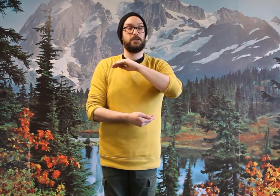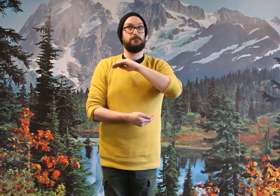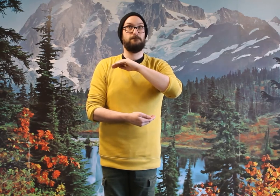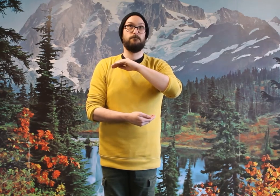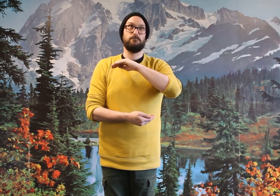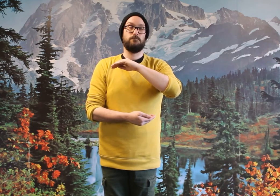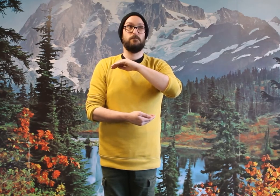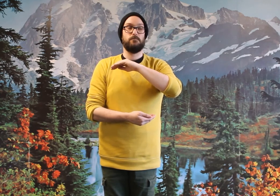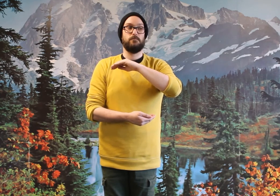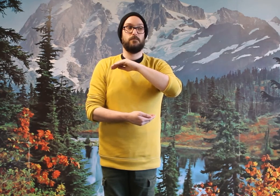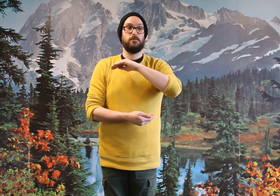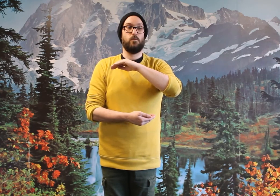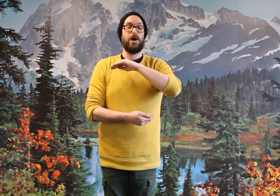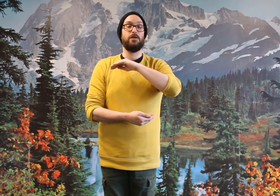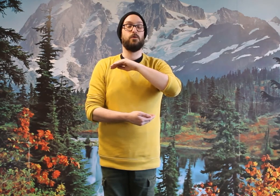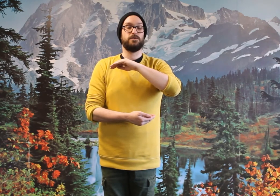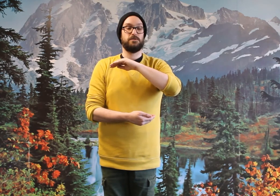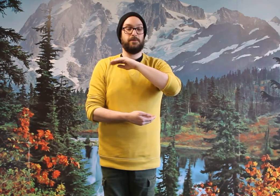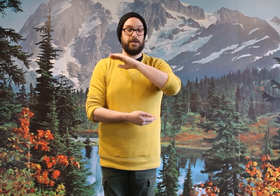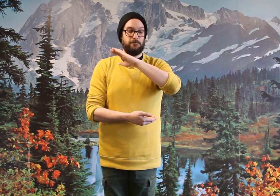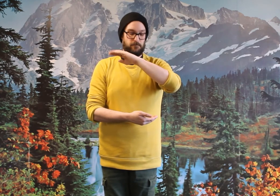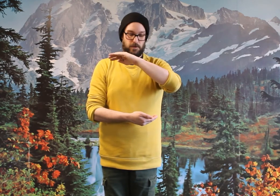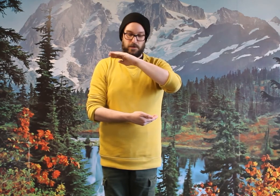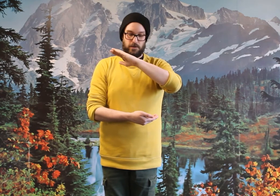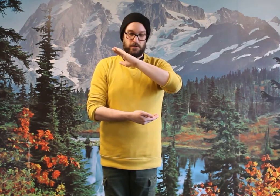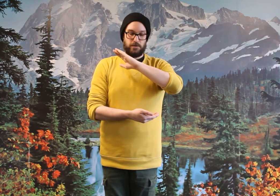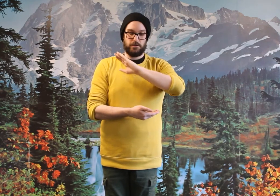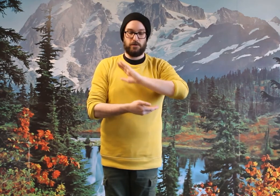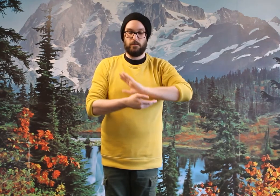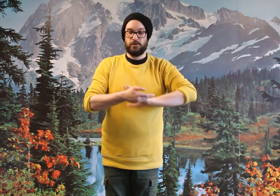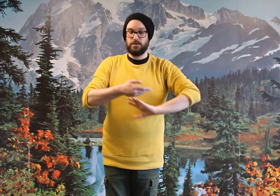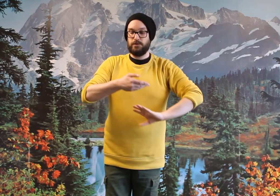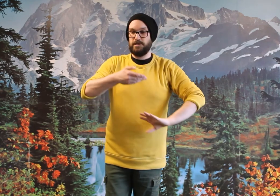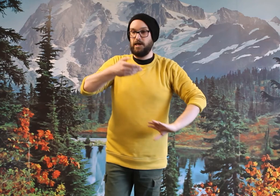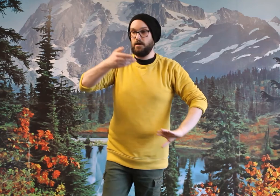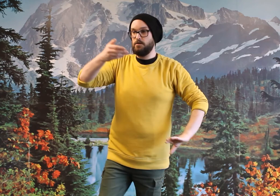wild horse's mane. Okay. So you're going bring this one down.